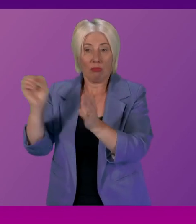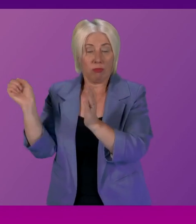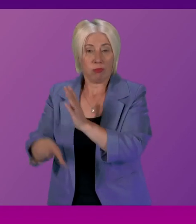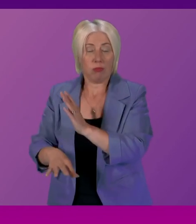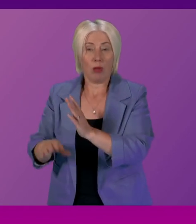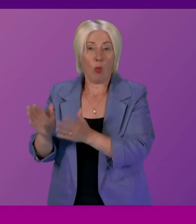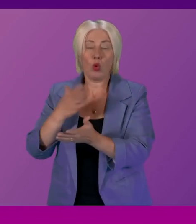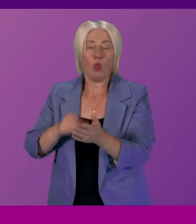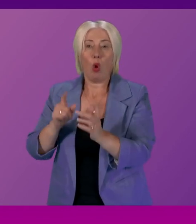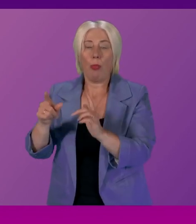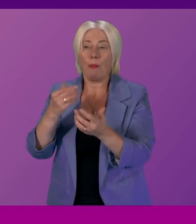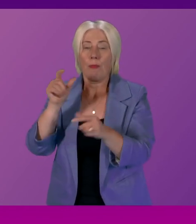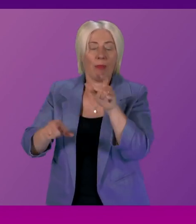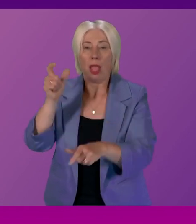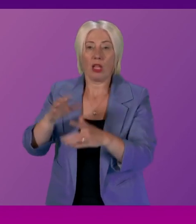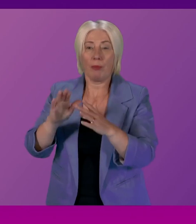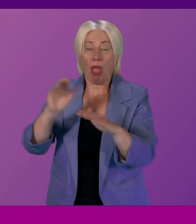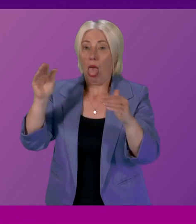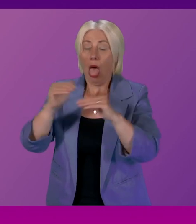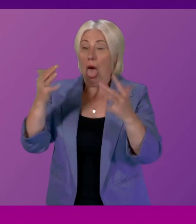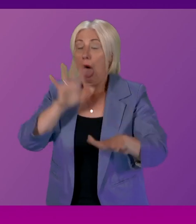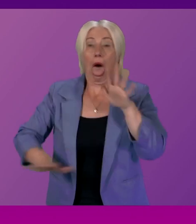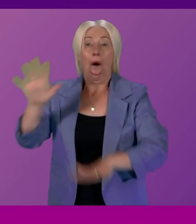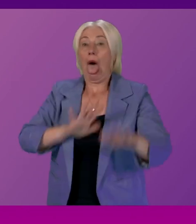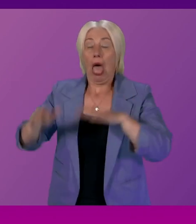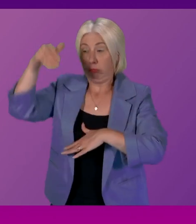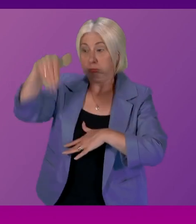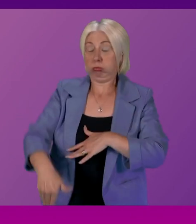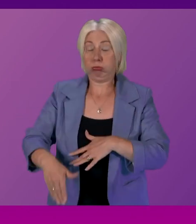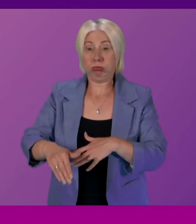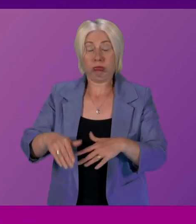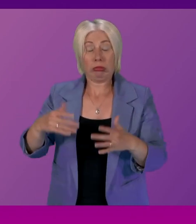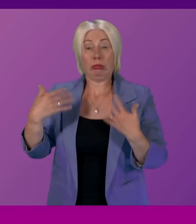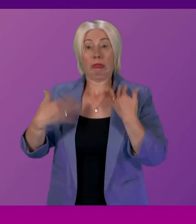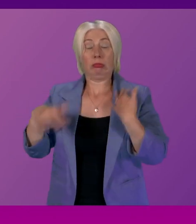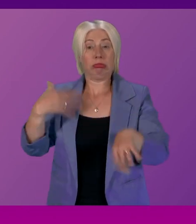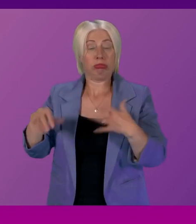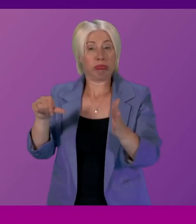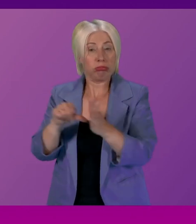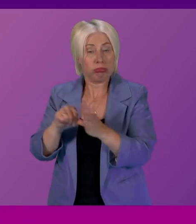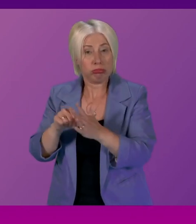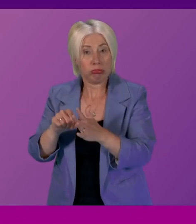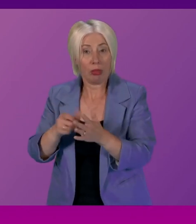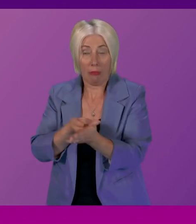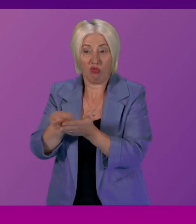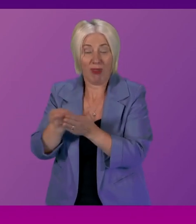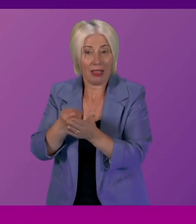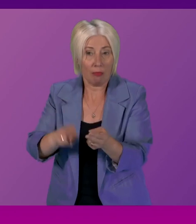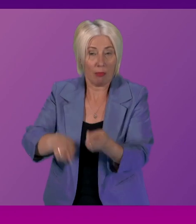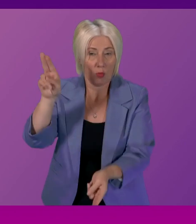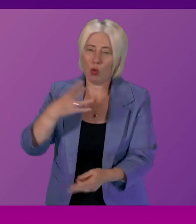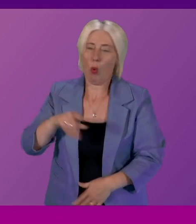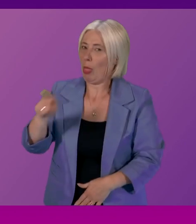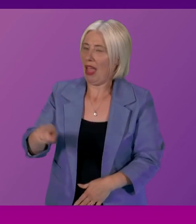nobody wants that kind of cliff edge for anybody that is renting in Scotland